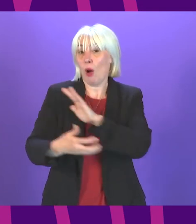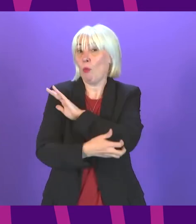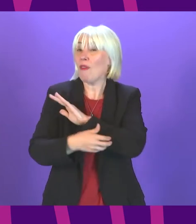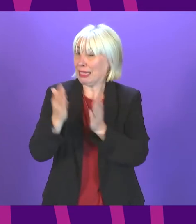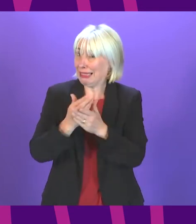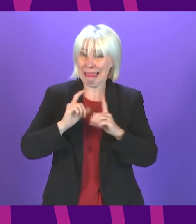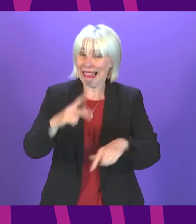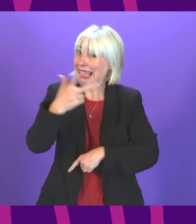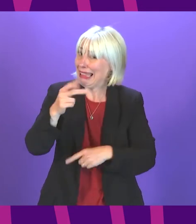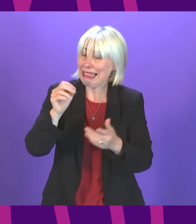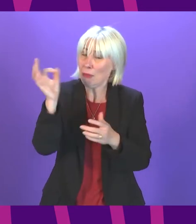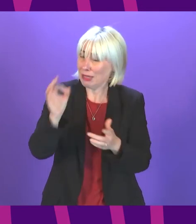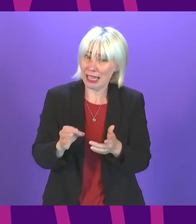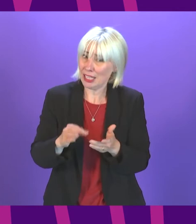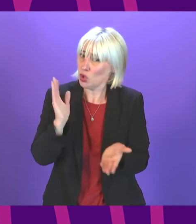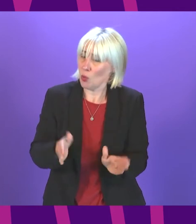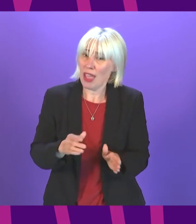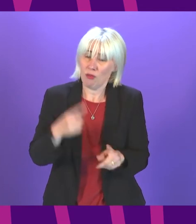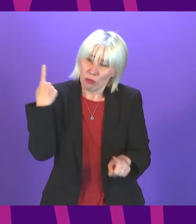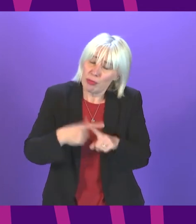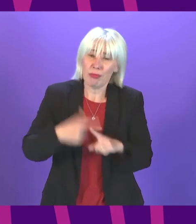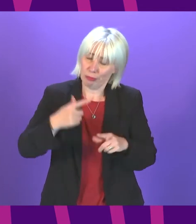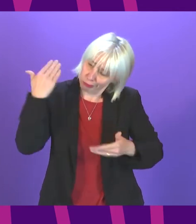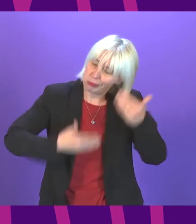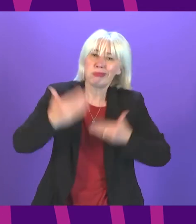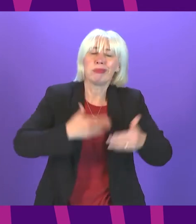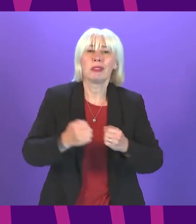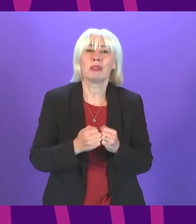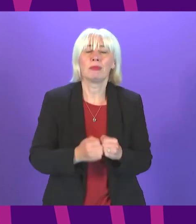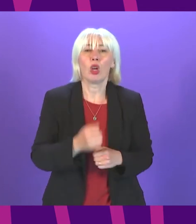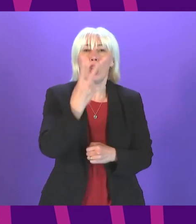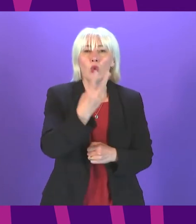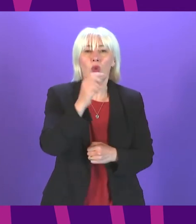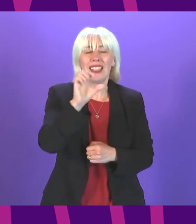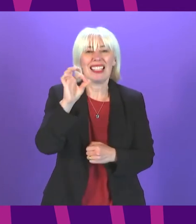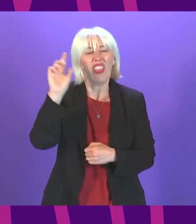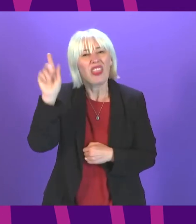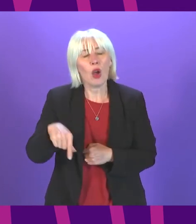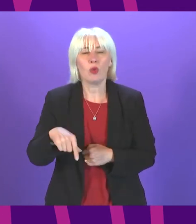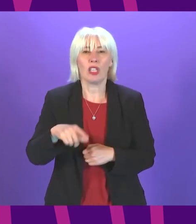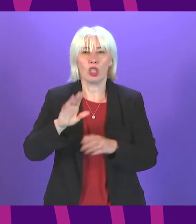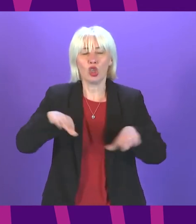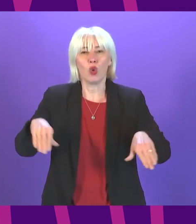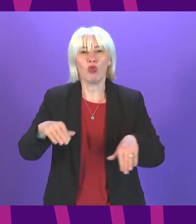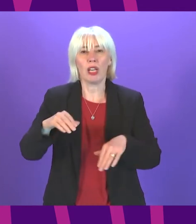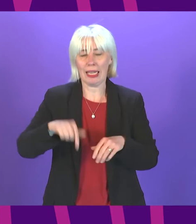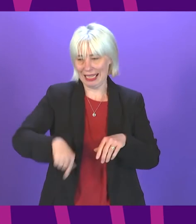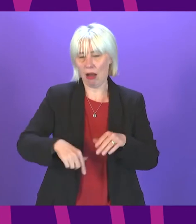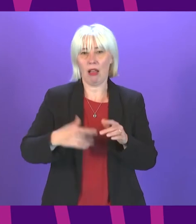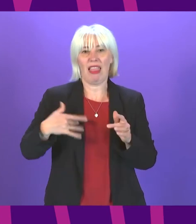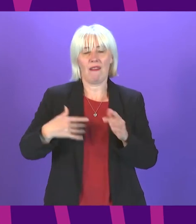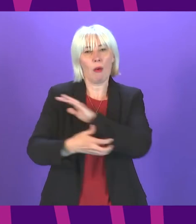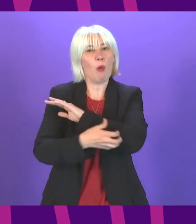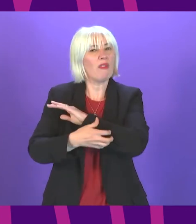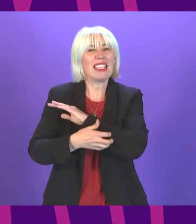go much harder and much faster on all of those things with 260,000 children in Scotland living in poverty there's no more time to